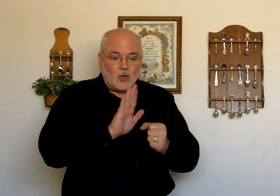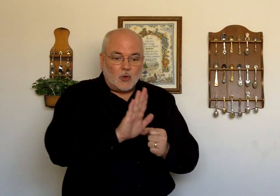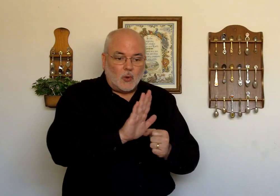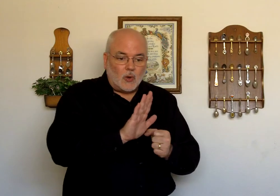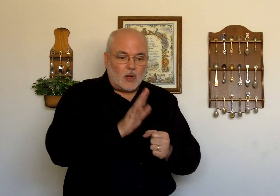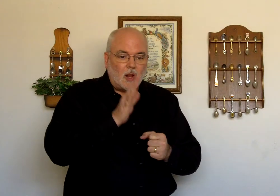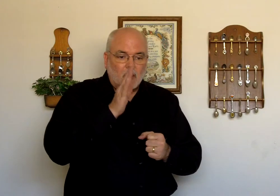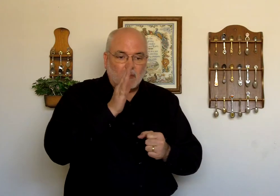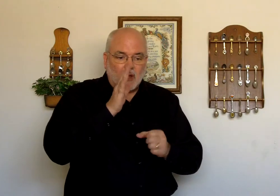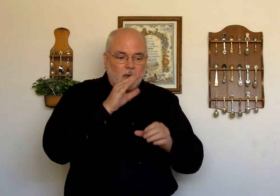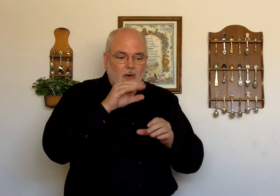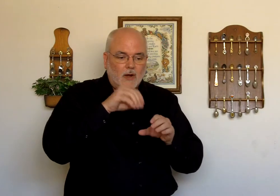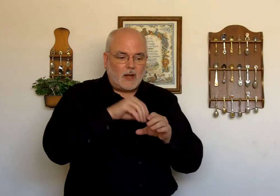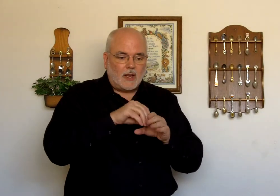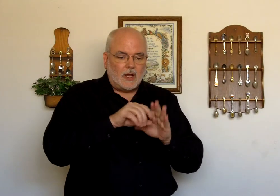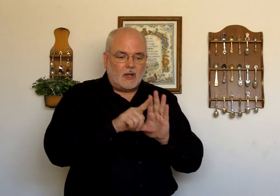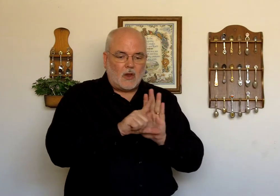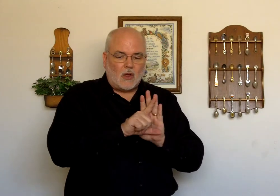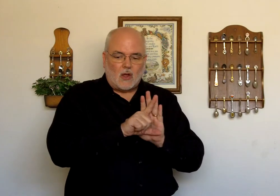Your. Mother. In law.